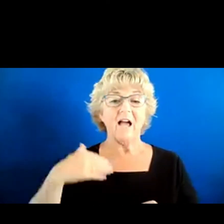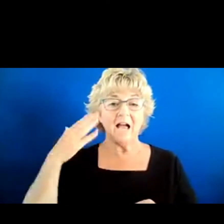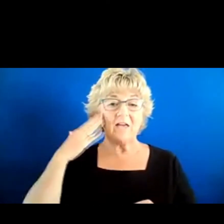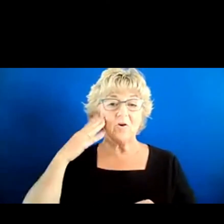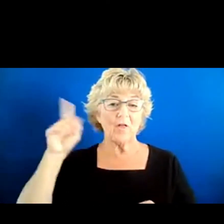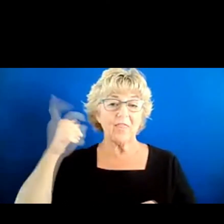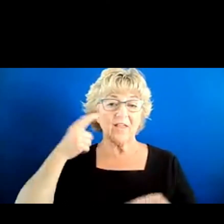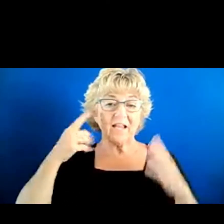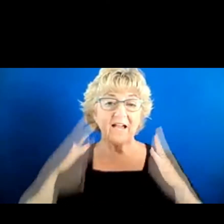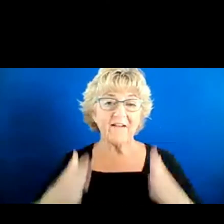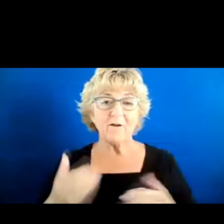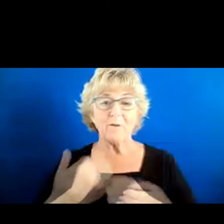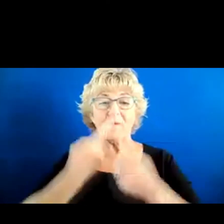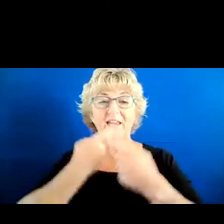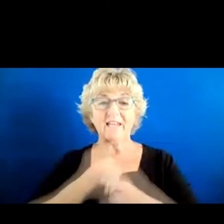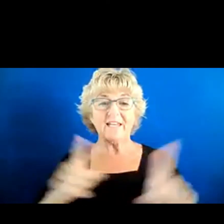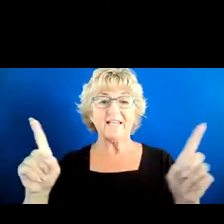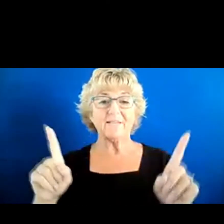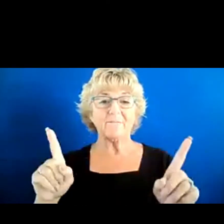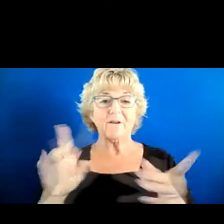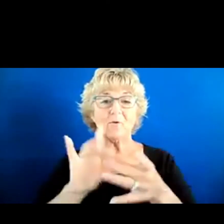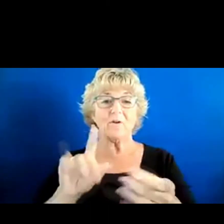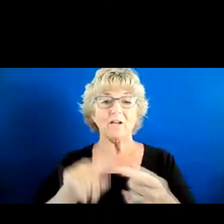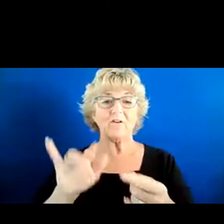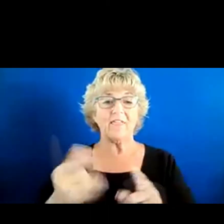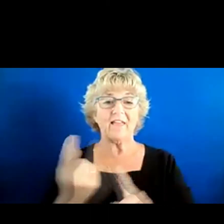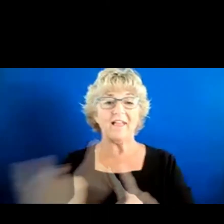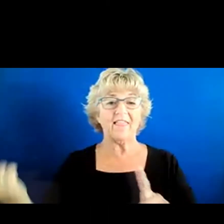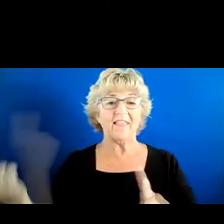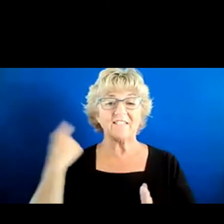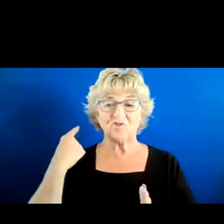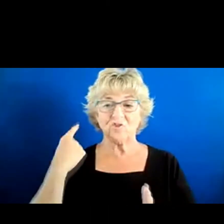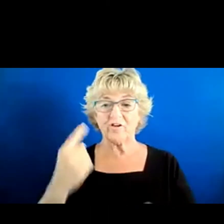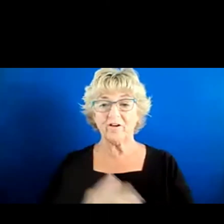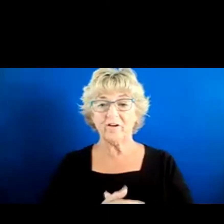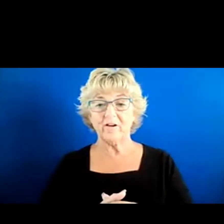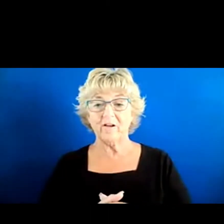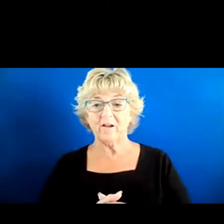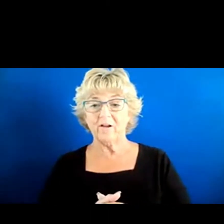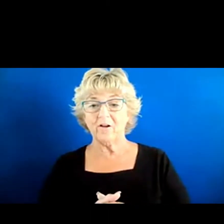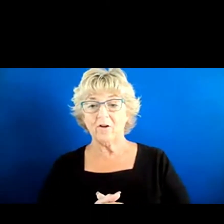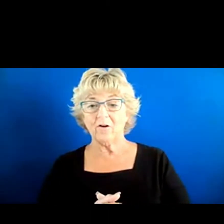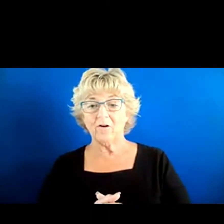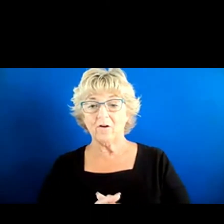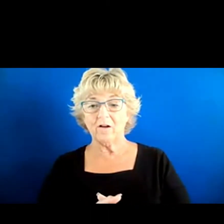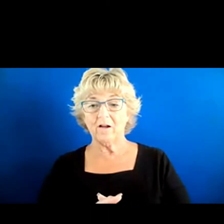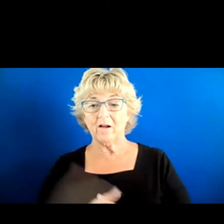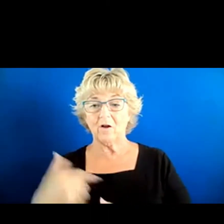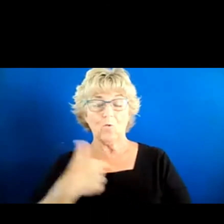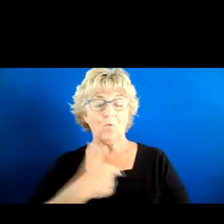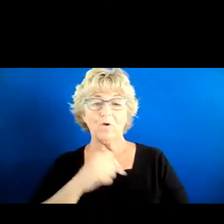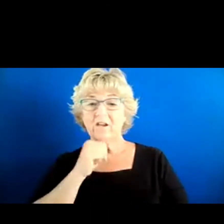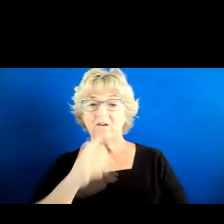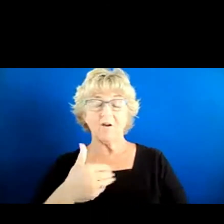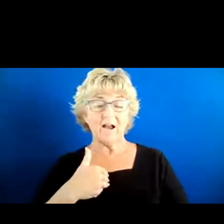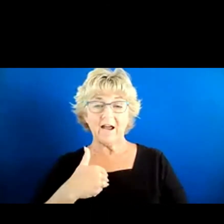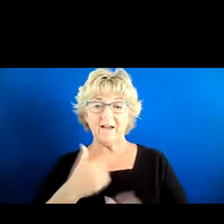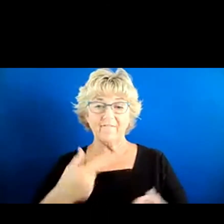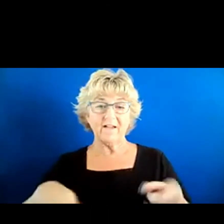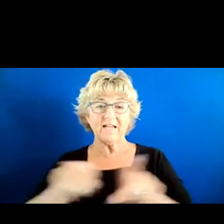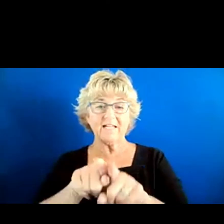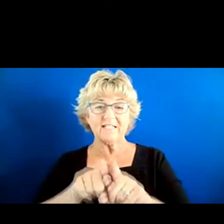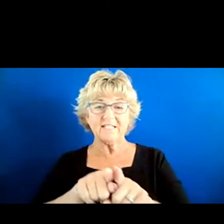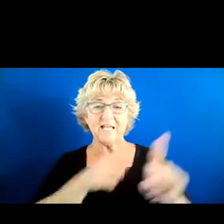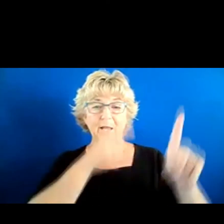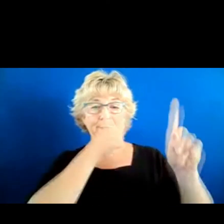made an announcement around that last year. My understanding is we don't really have the same kind of a targeted